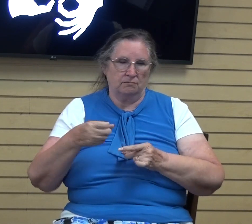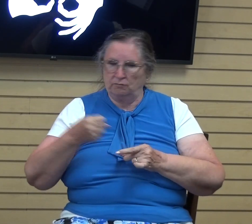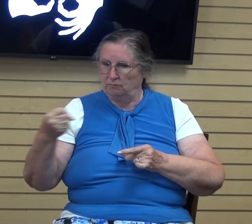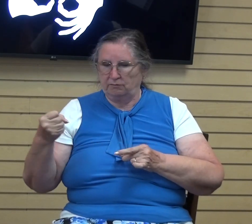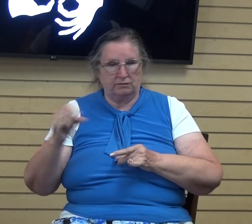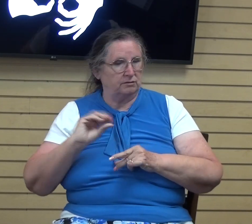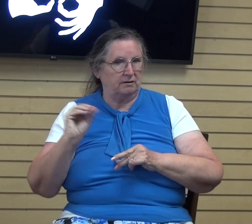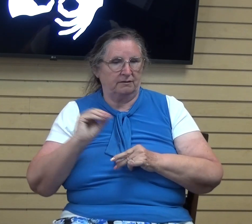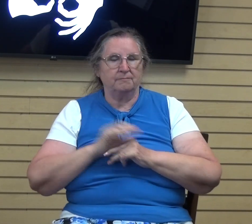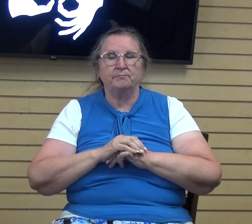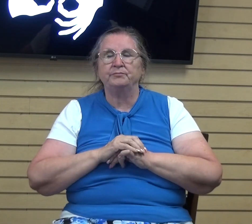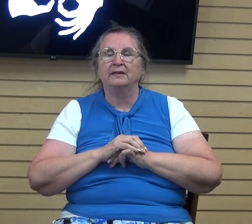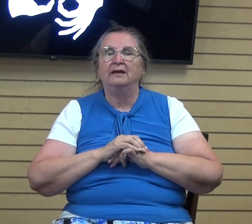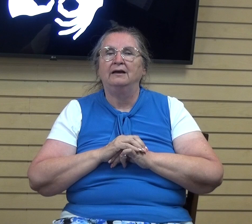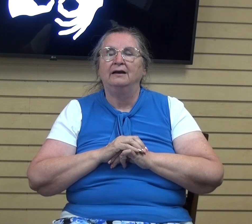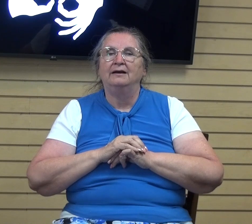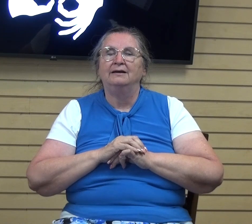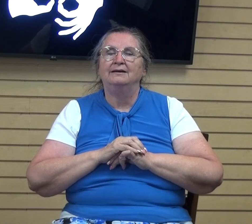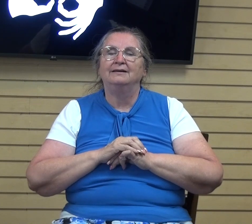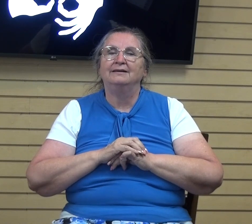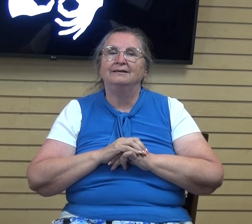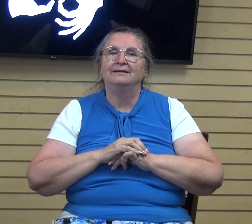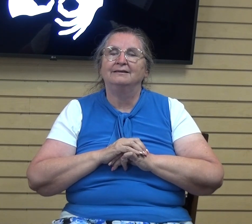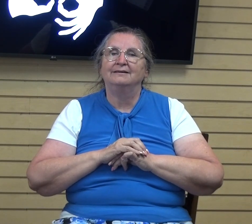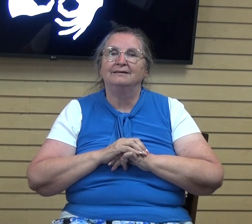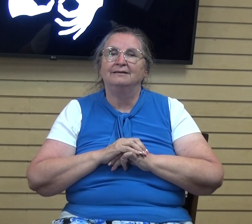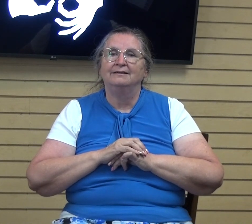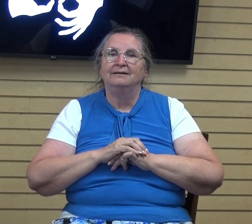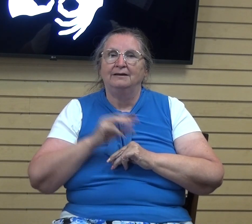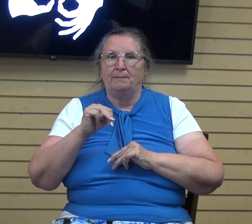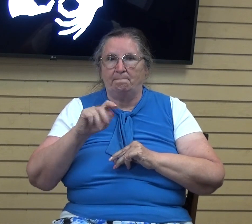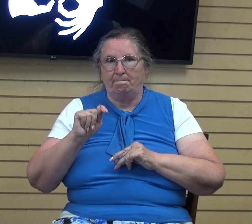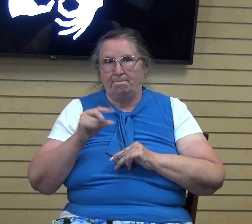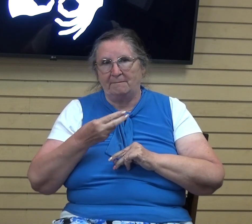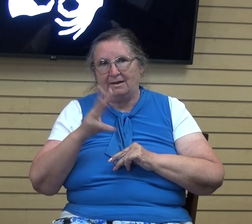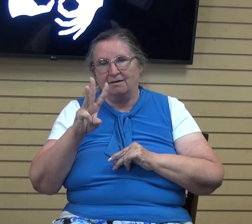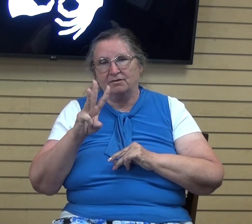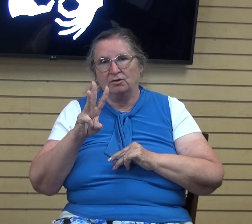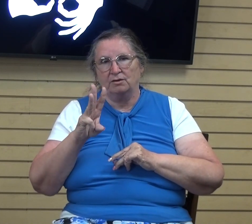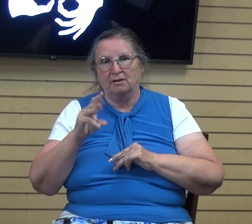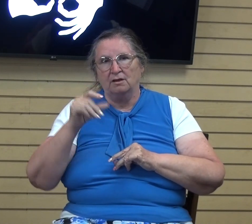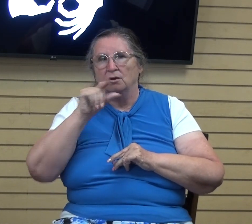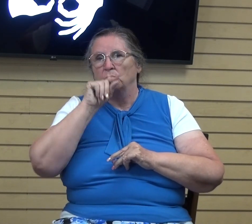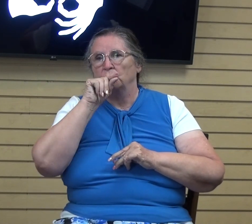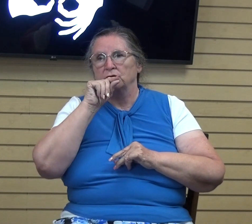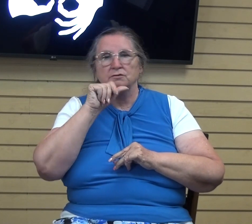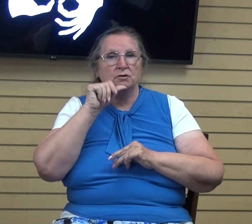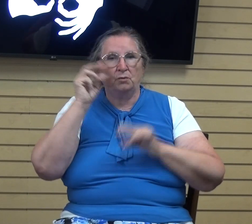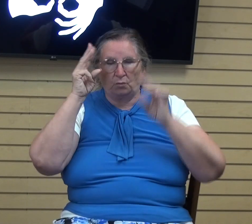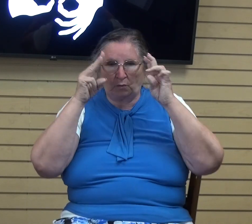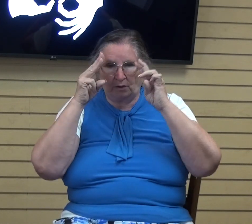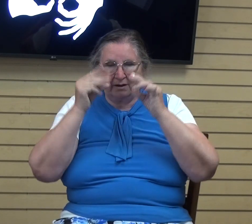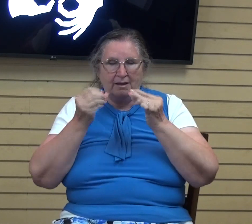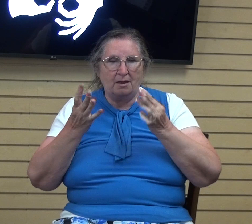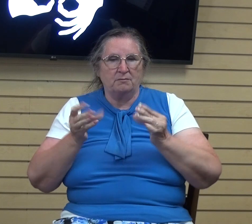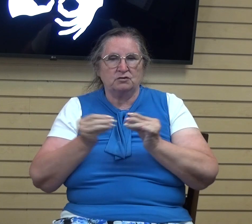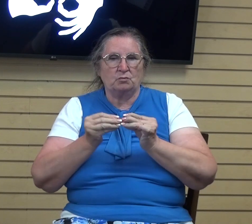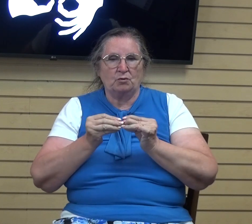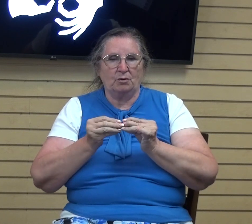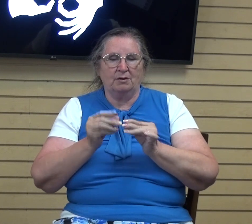And so it's just, um, in Matthew, he tells us if the birds of the air don't worry and how much more he cares for us,